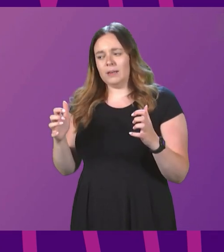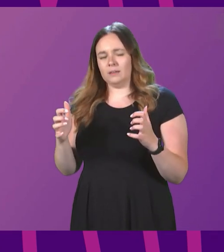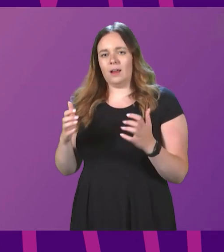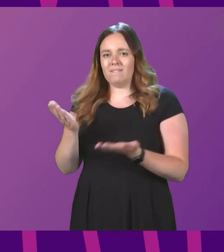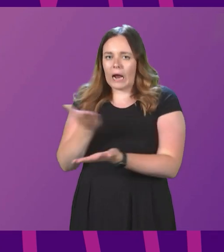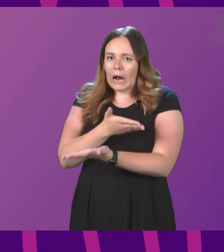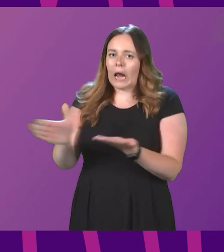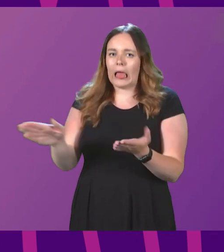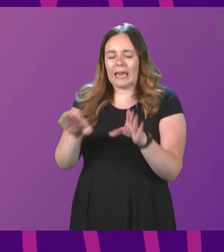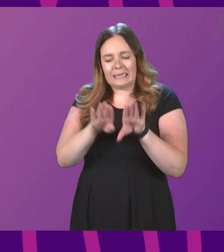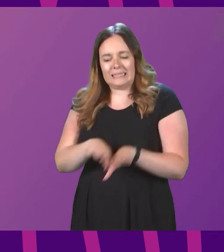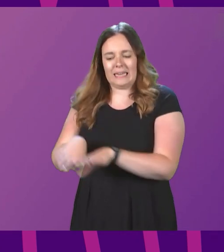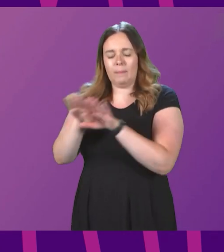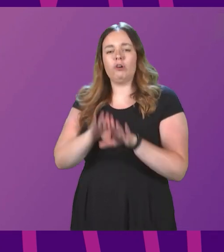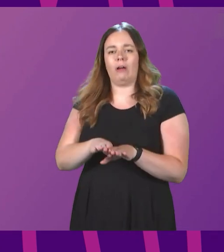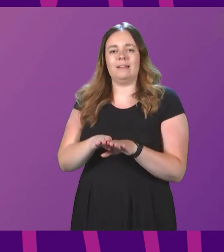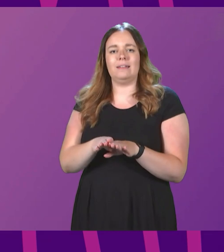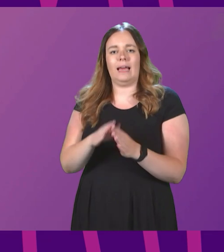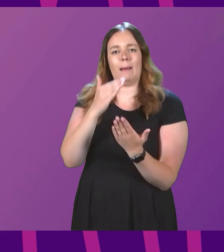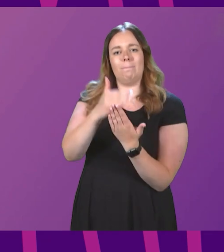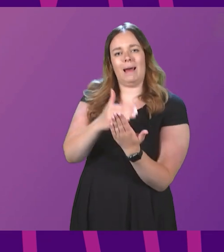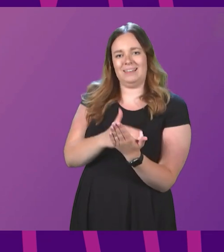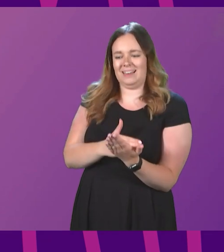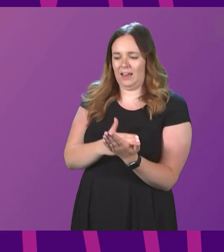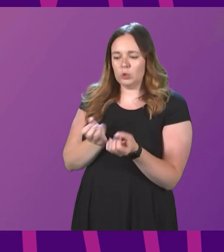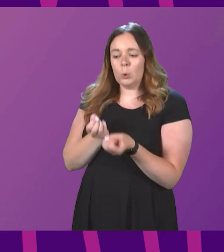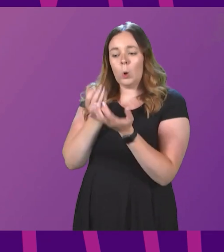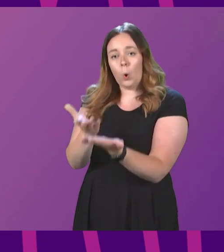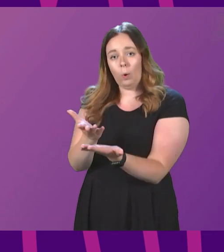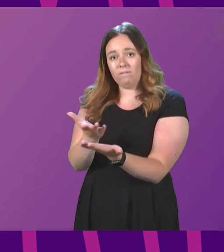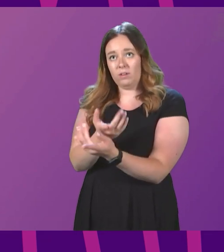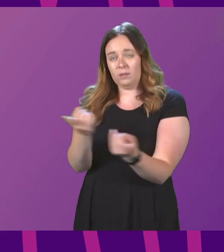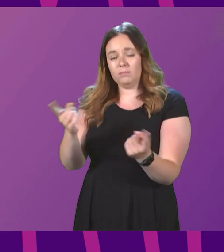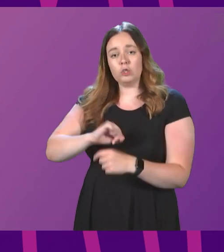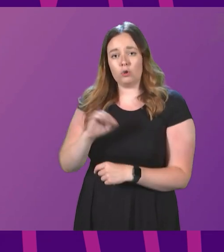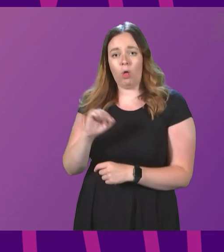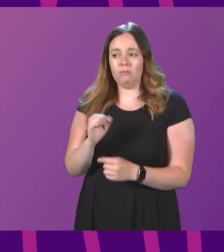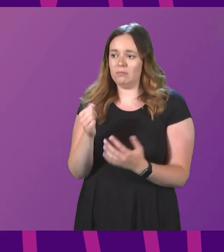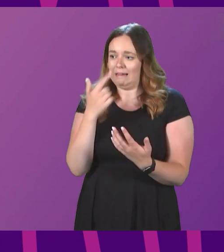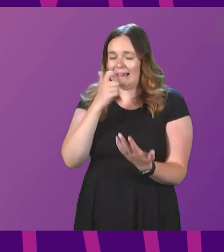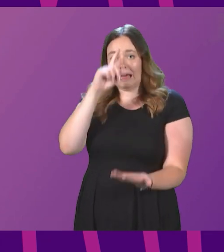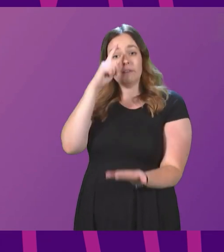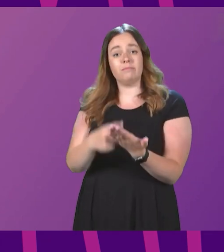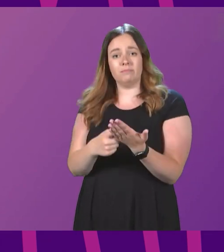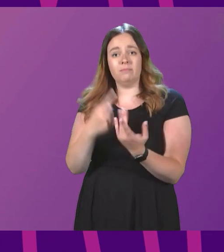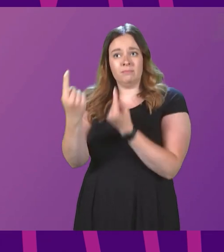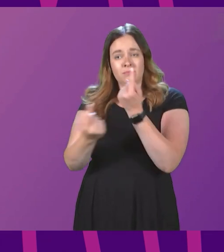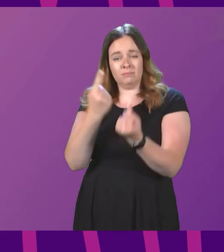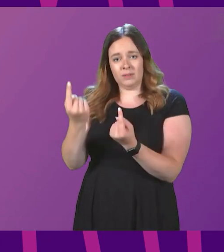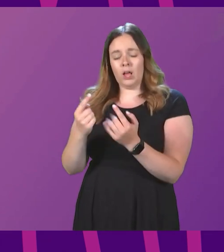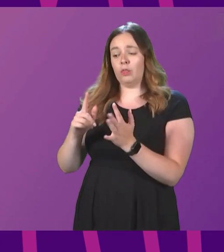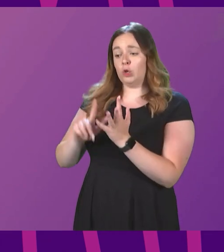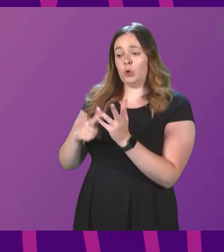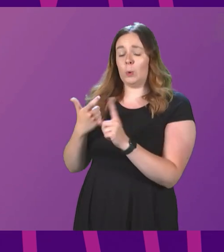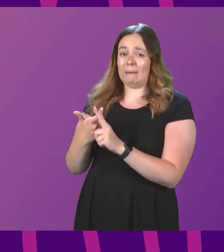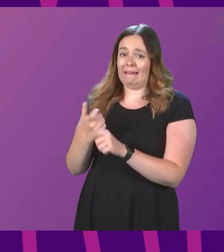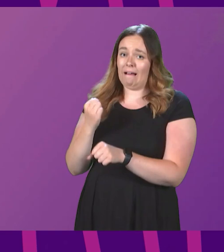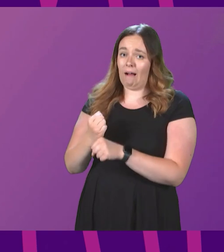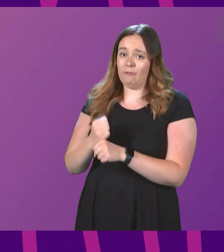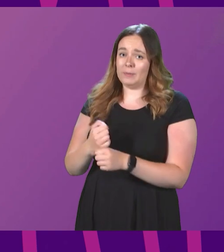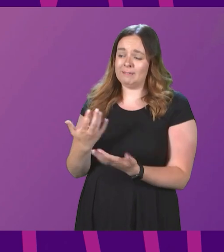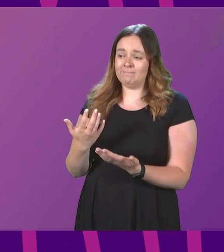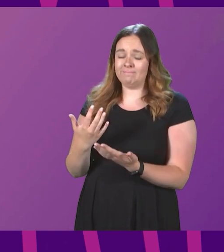democratic mandate to offer Scotland that choice. The UK government, regrettably however,